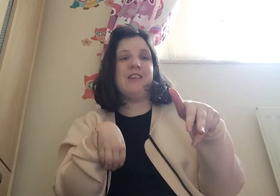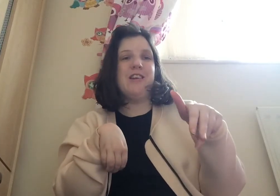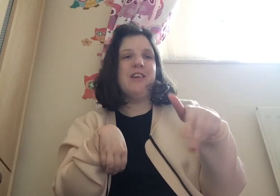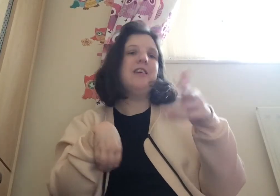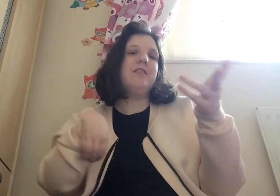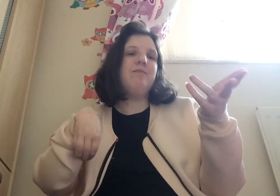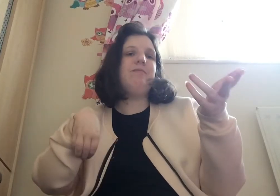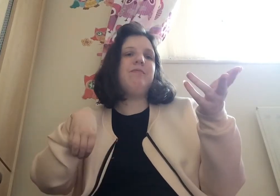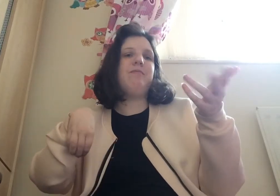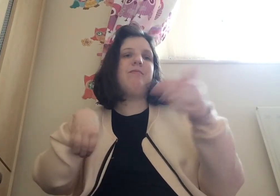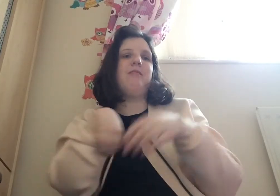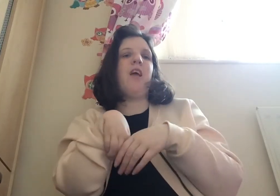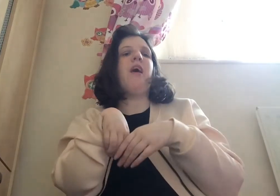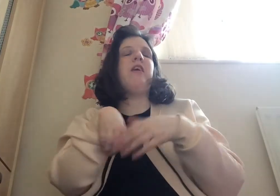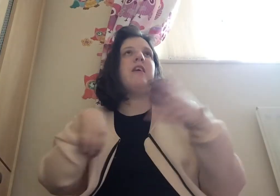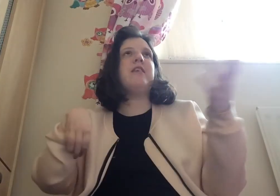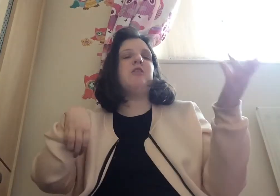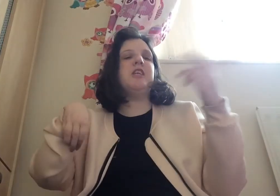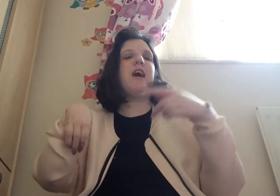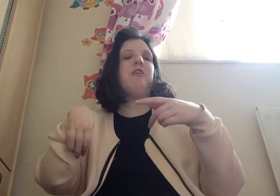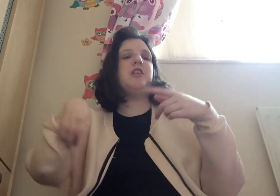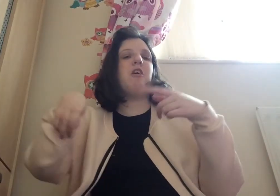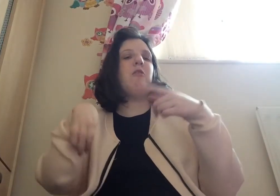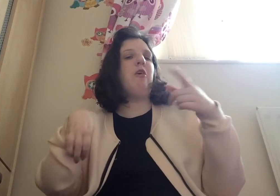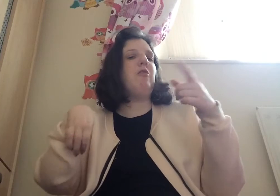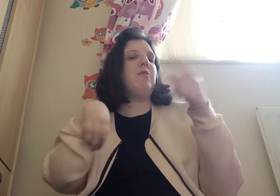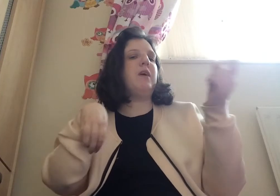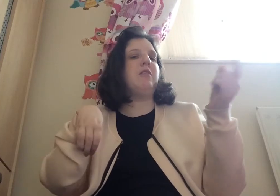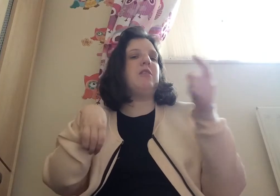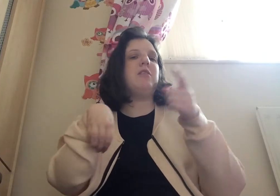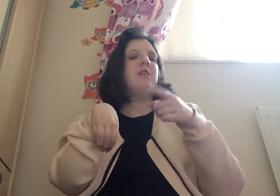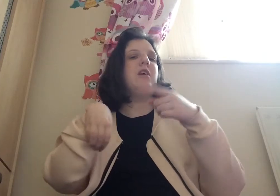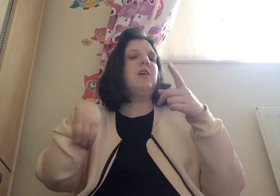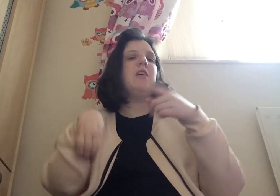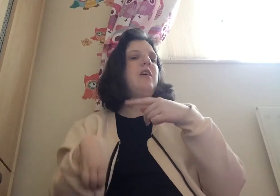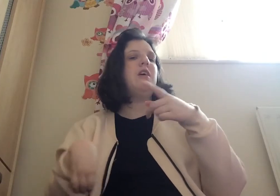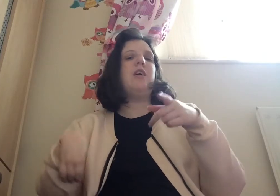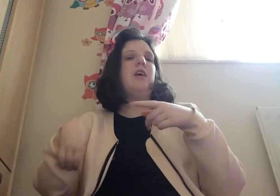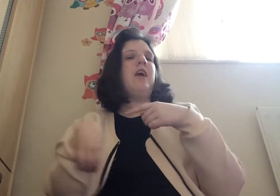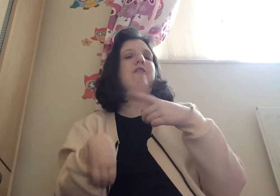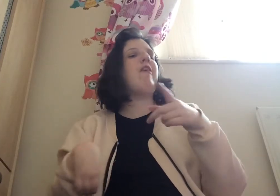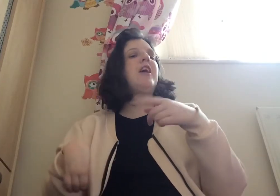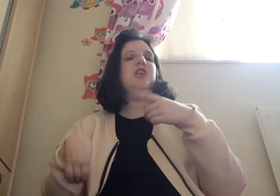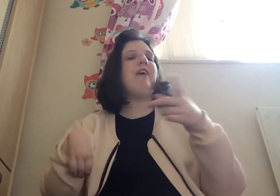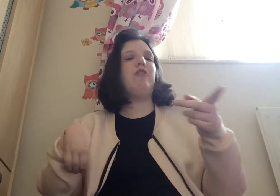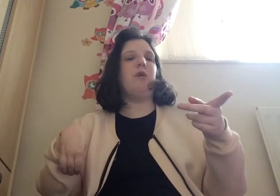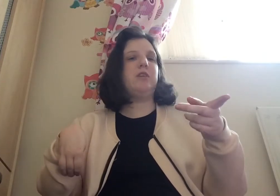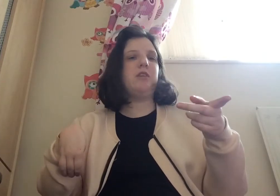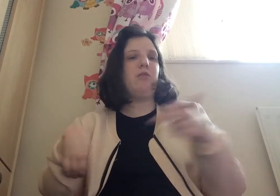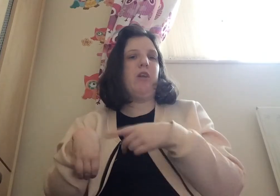and i think that's how she died because she got run over because it affects you afterwards when